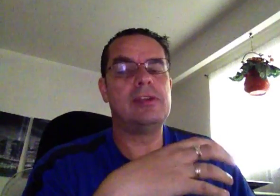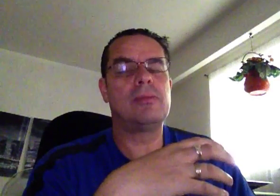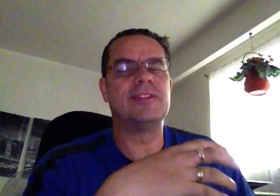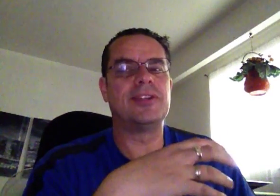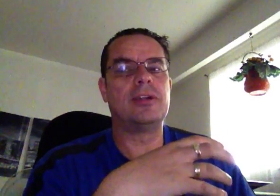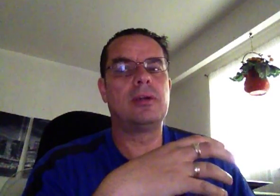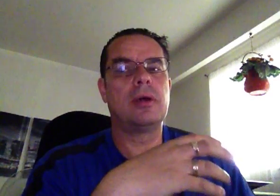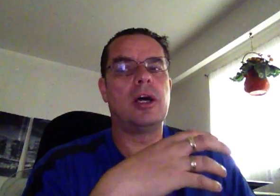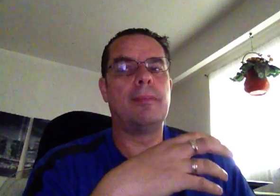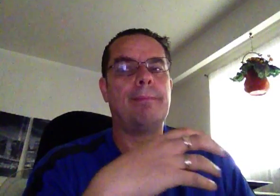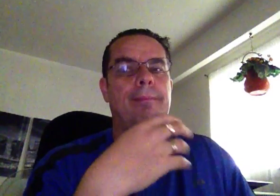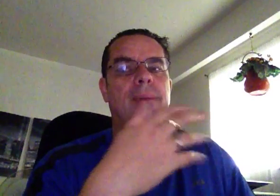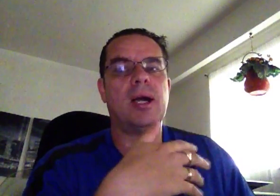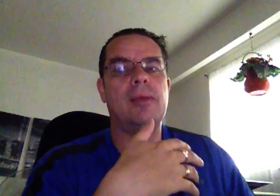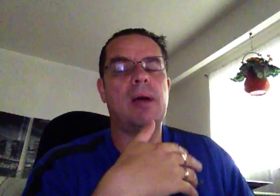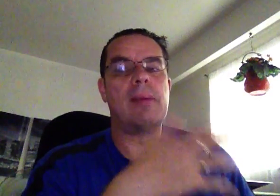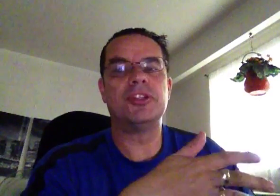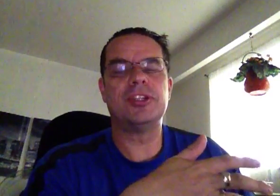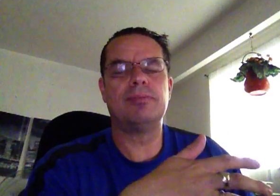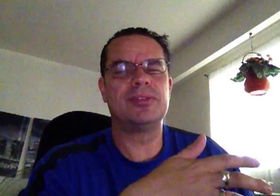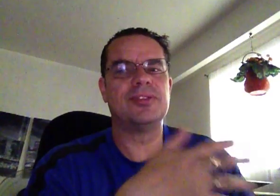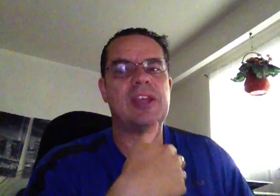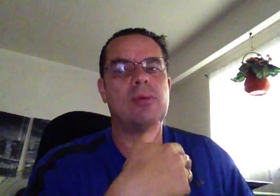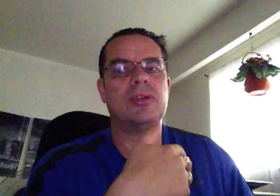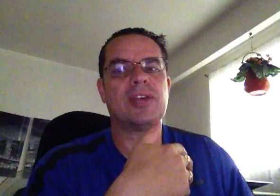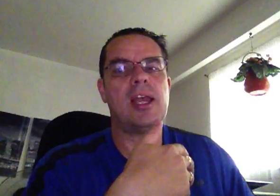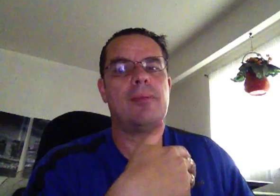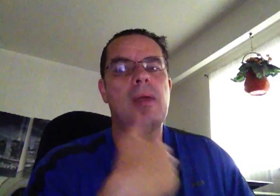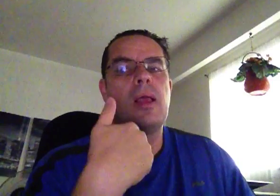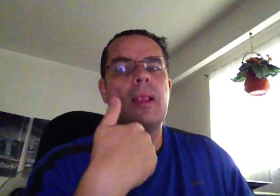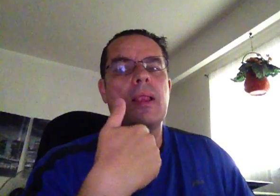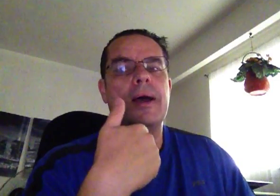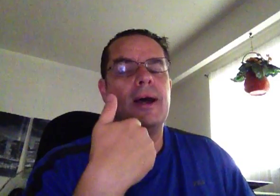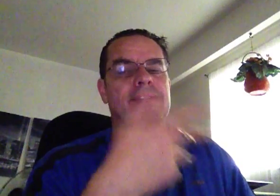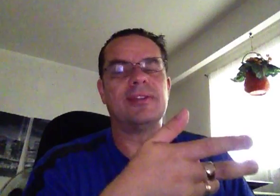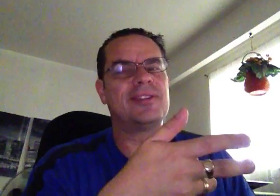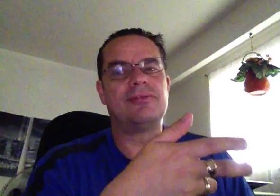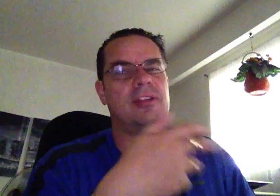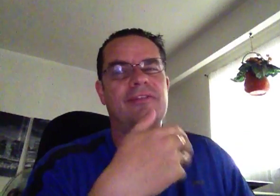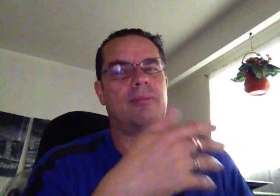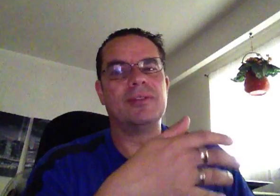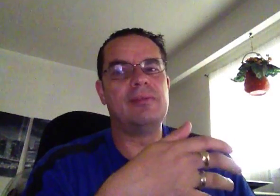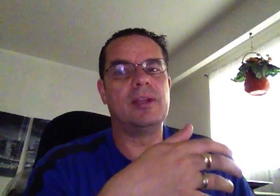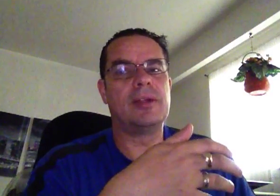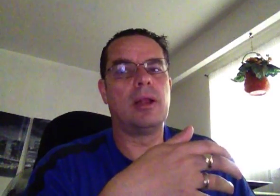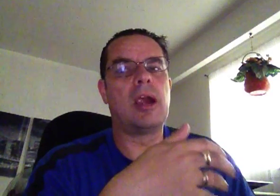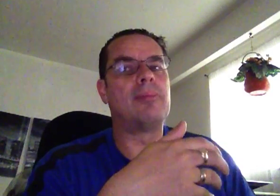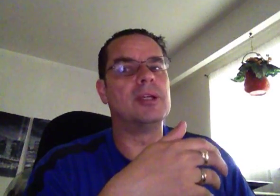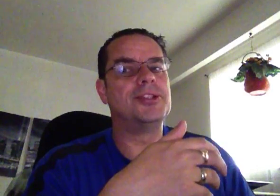consider by my membership is in the same boat as I am. Deltix is really for a multi-million dollar operation,